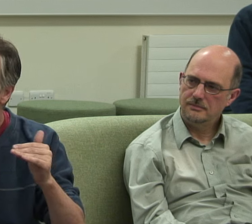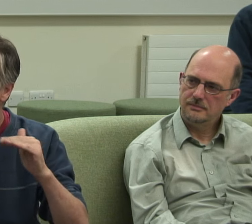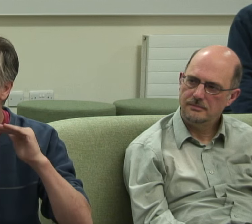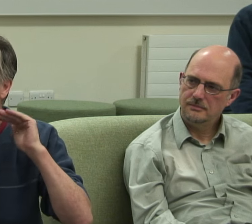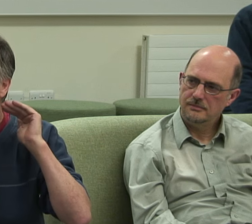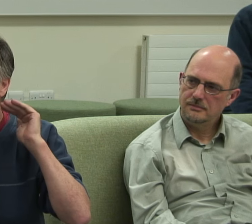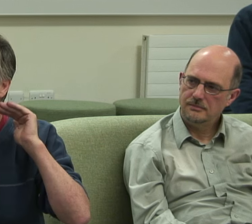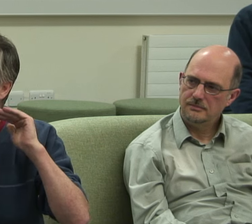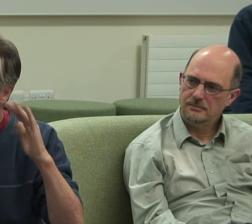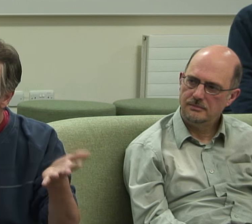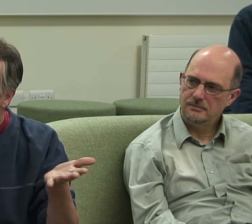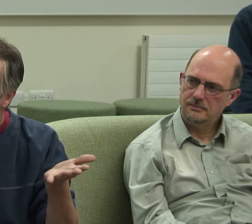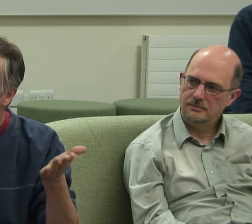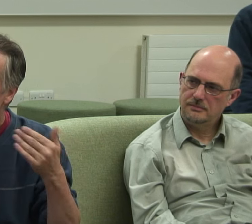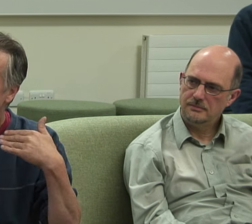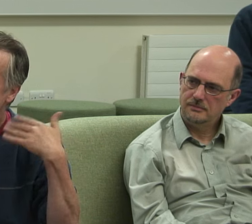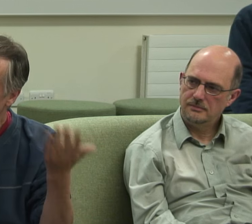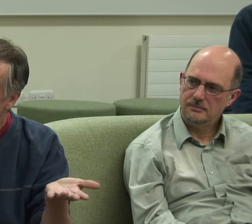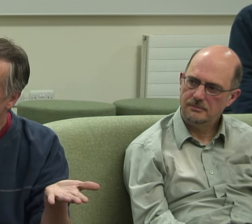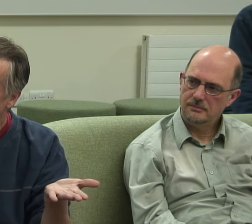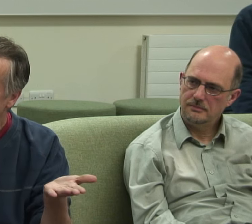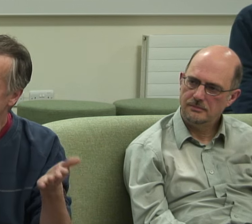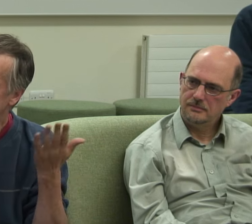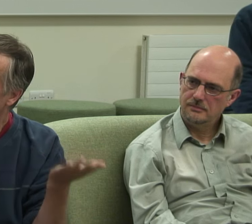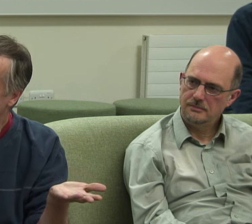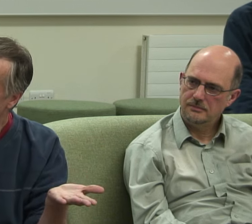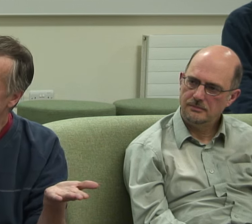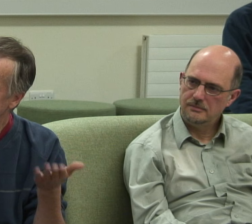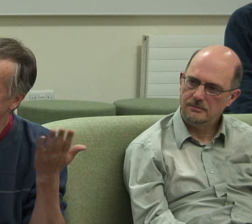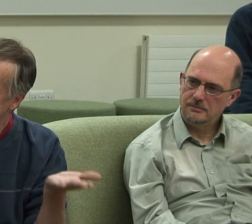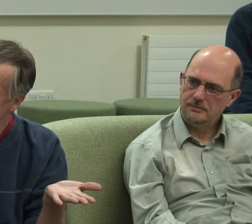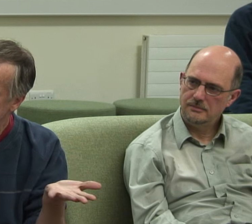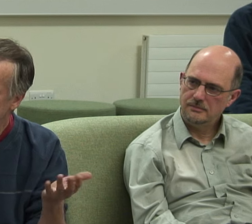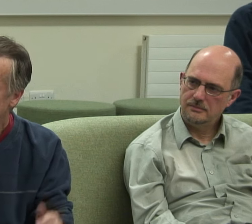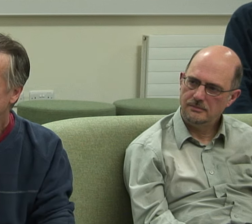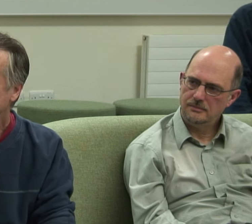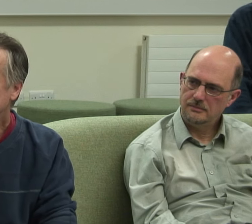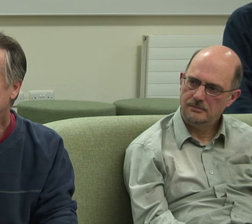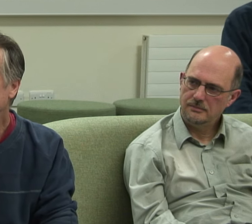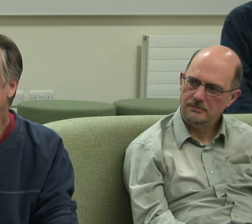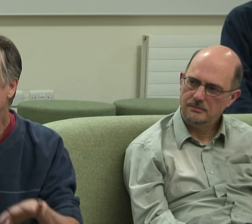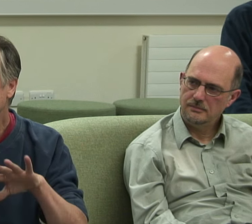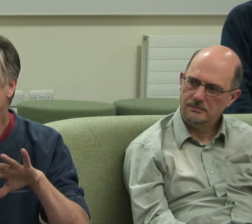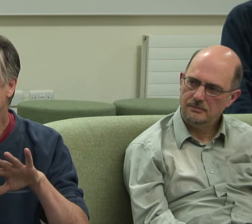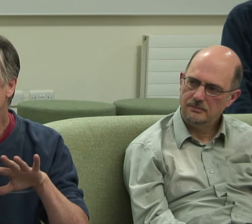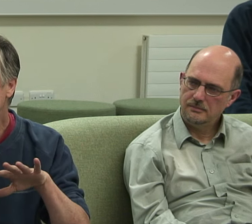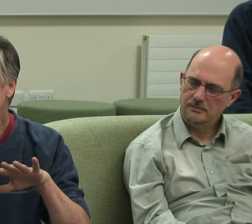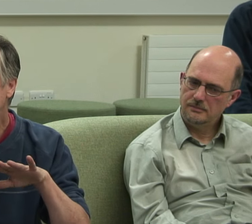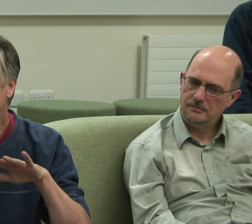with me and say you're denying that people suffer which quite clearly people do. Now